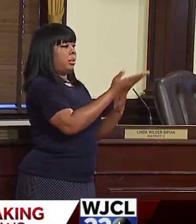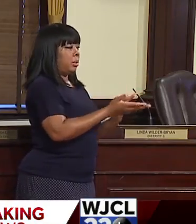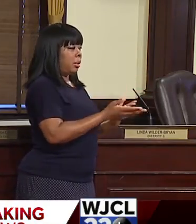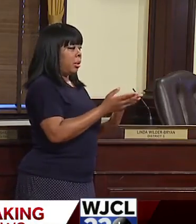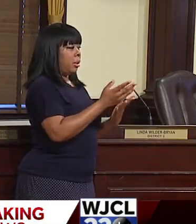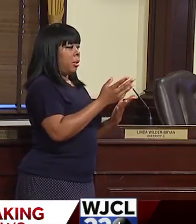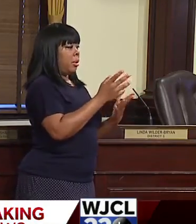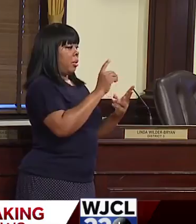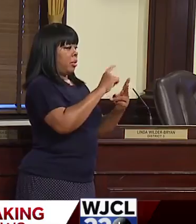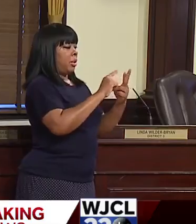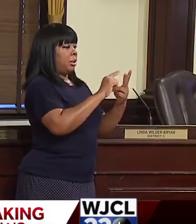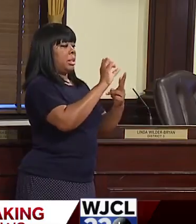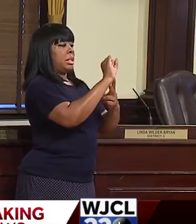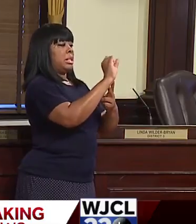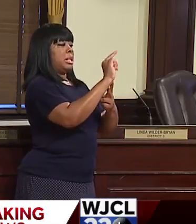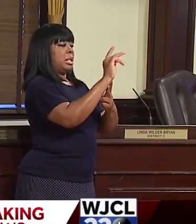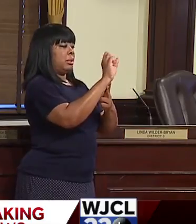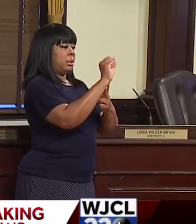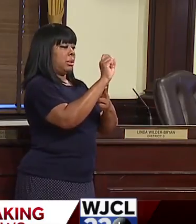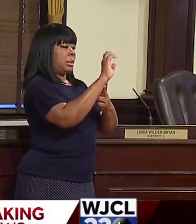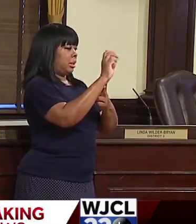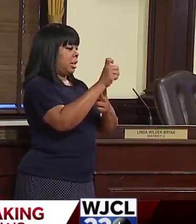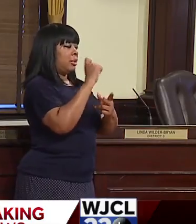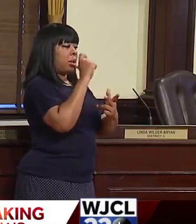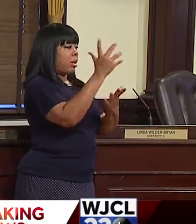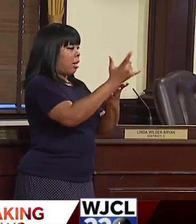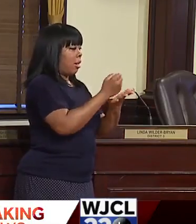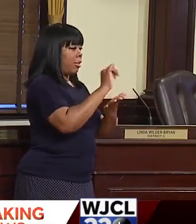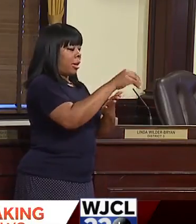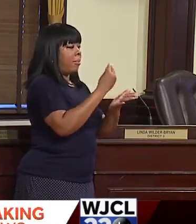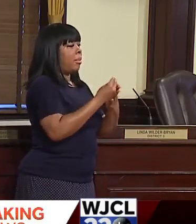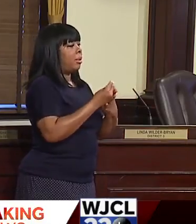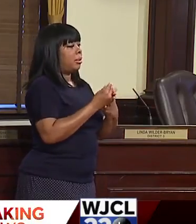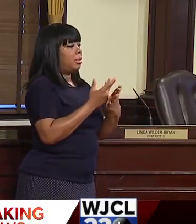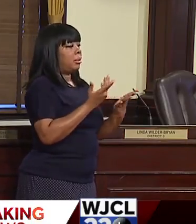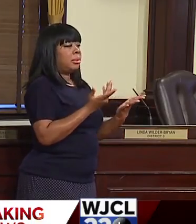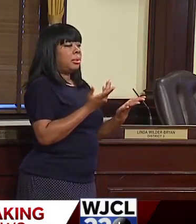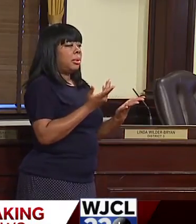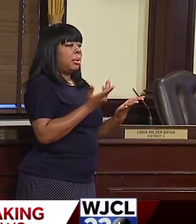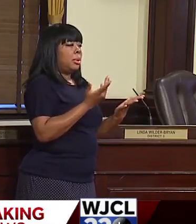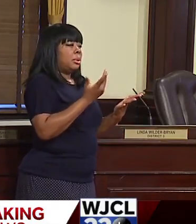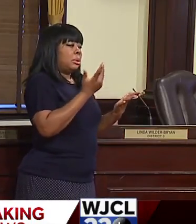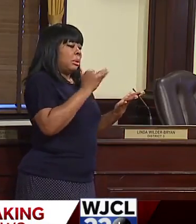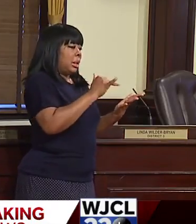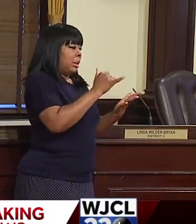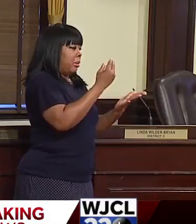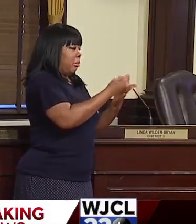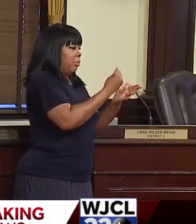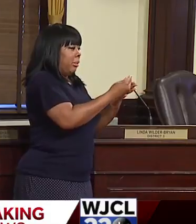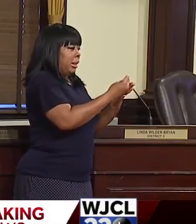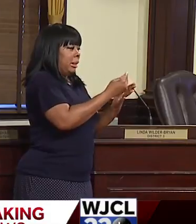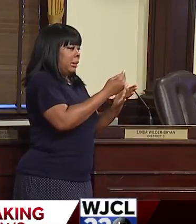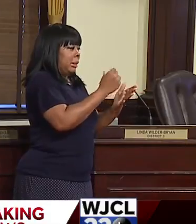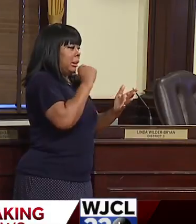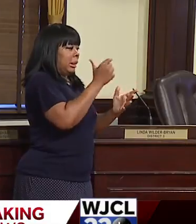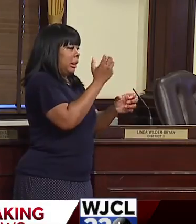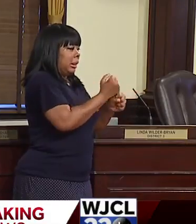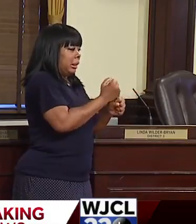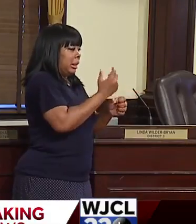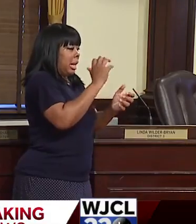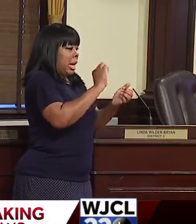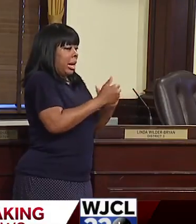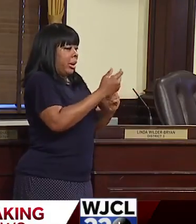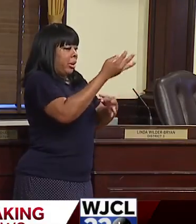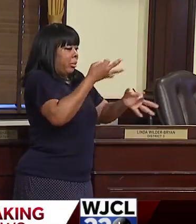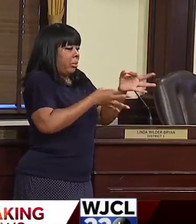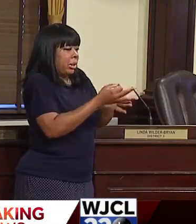a hotel motel sales tax. Well, the question becomes for us is how do you replace that income? And the fact is, there's really no